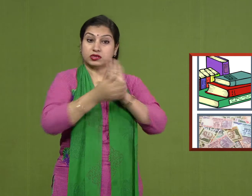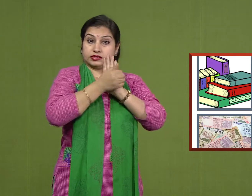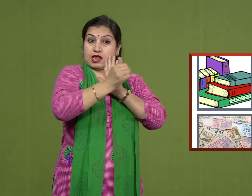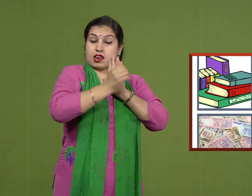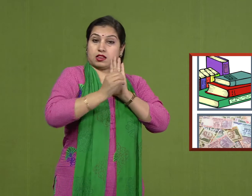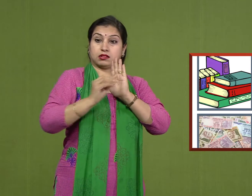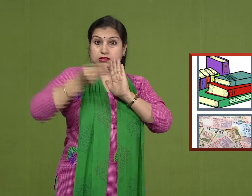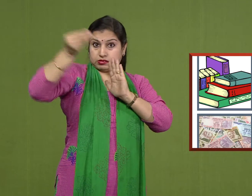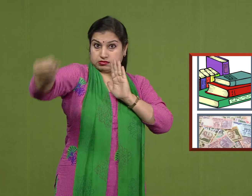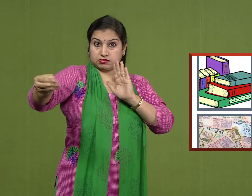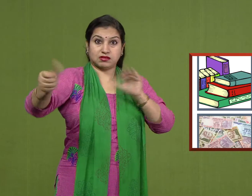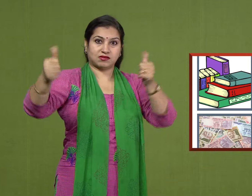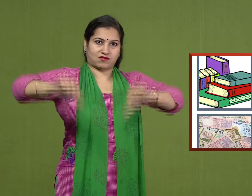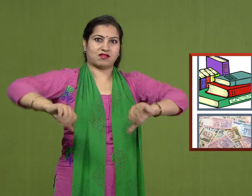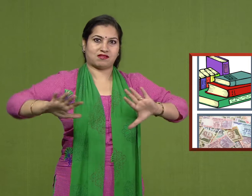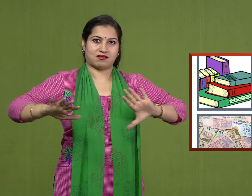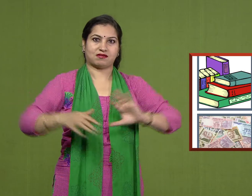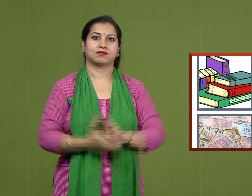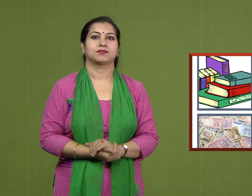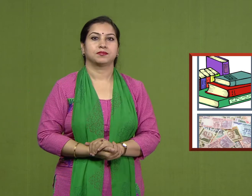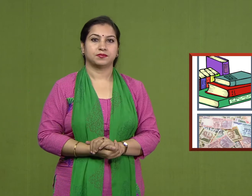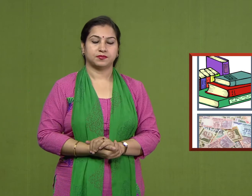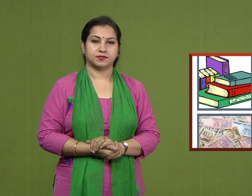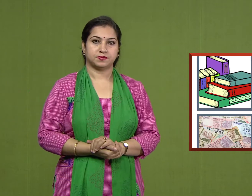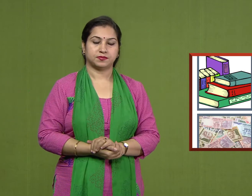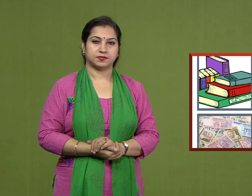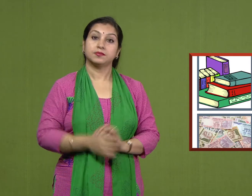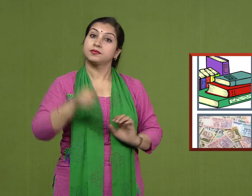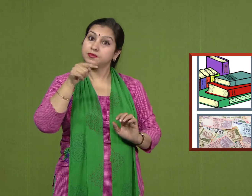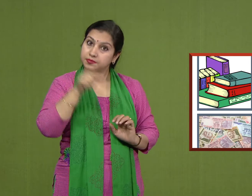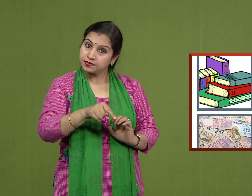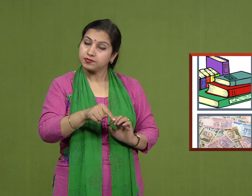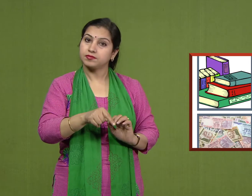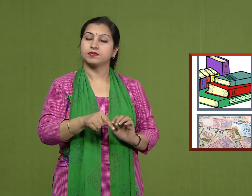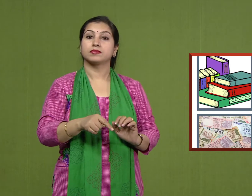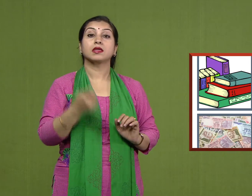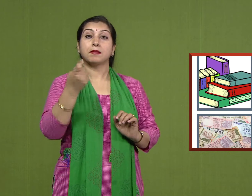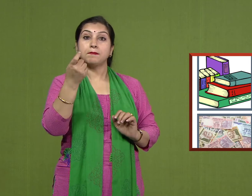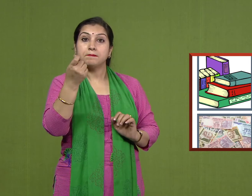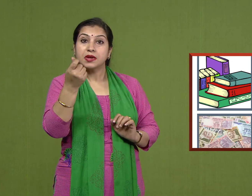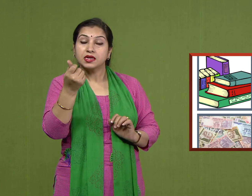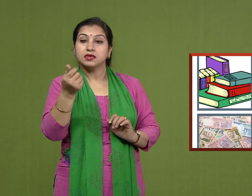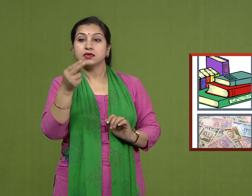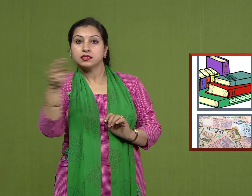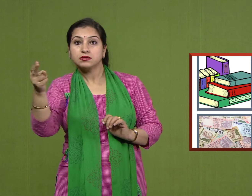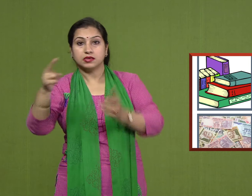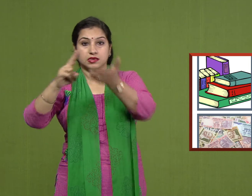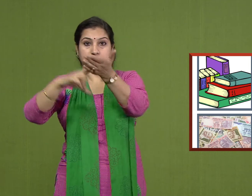cannot get shared with others. That's why money is a non-human resource